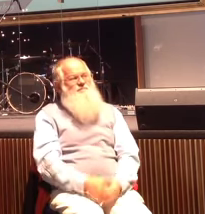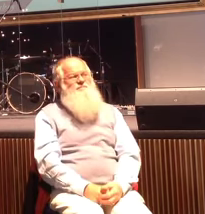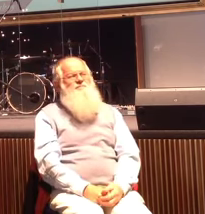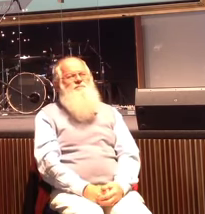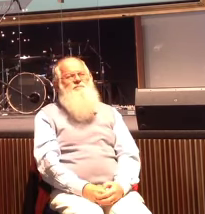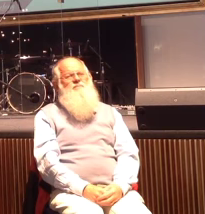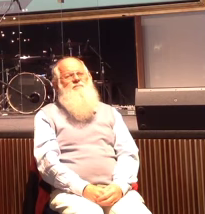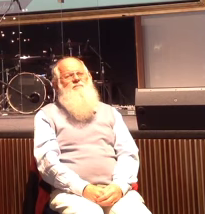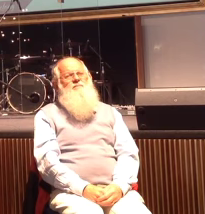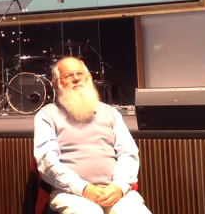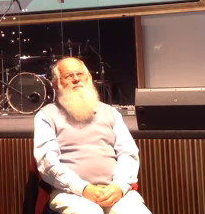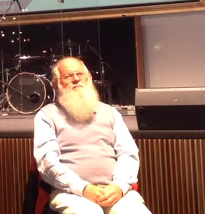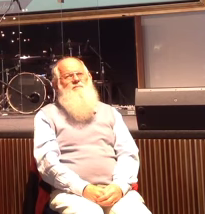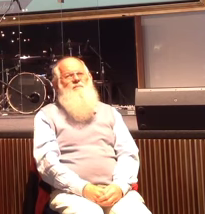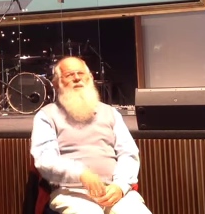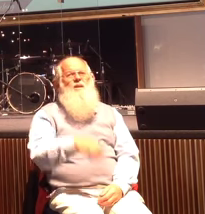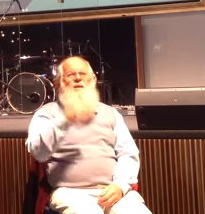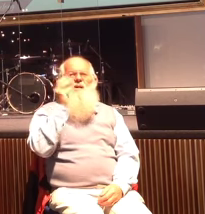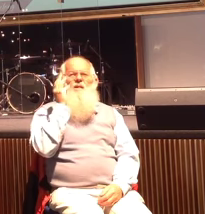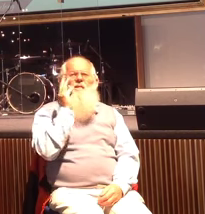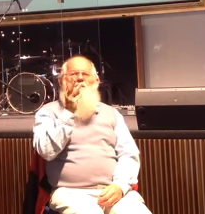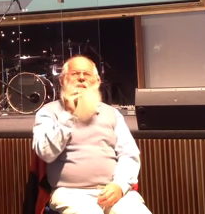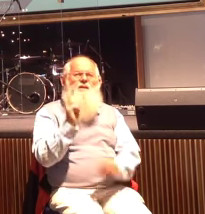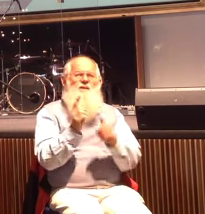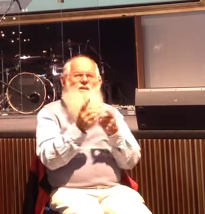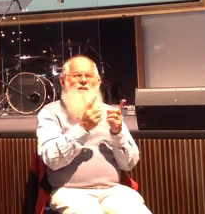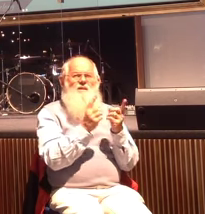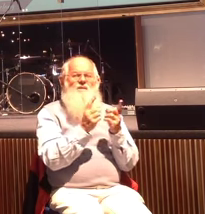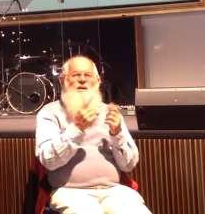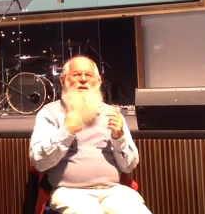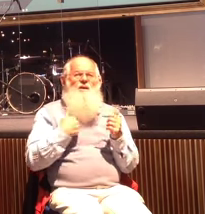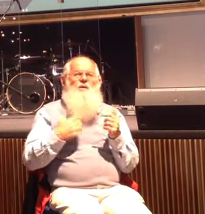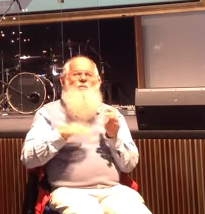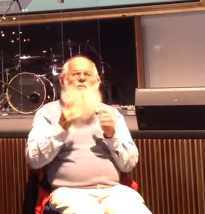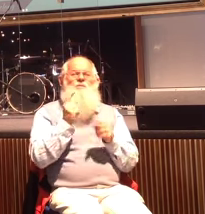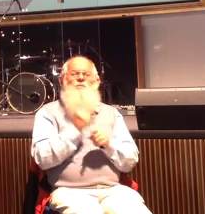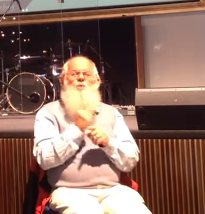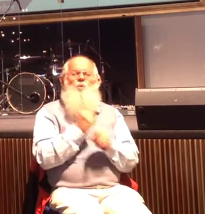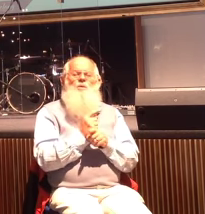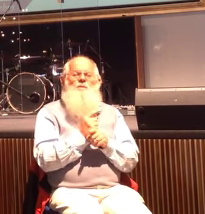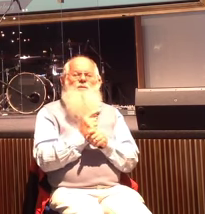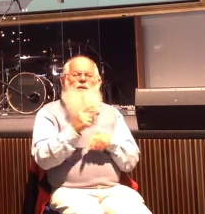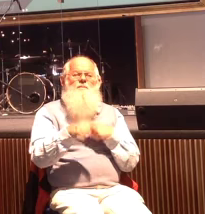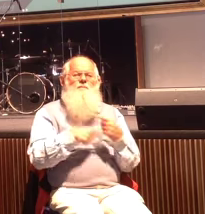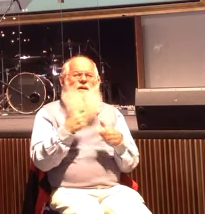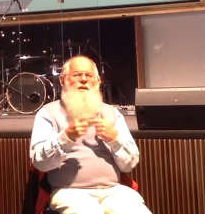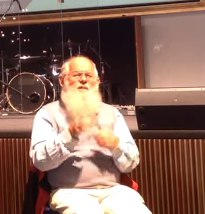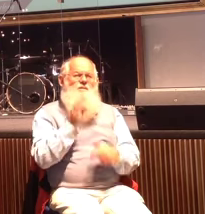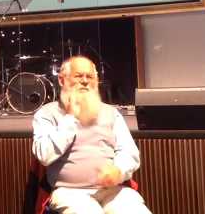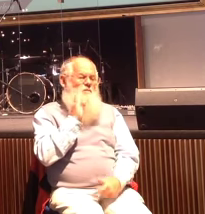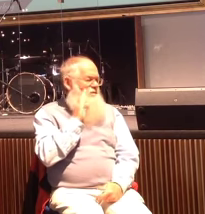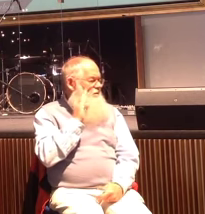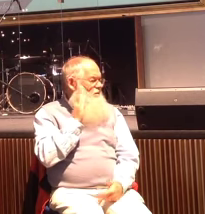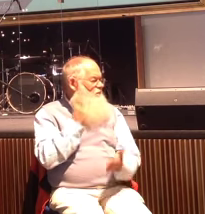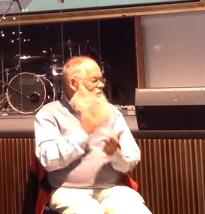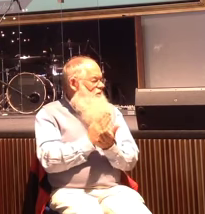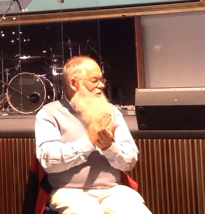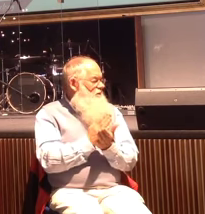But there's three things that I want to touch on before I really get to what I felt God